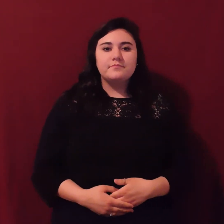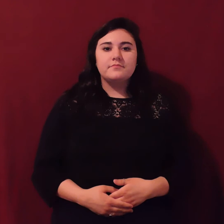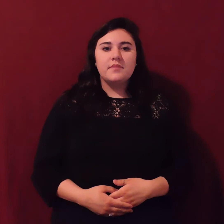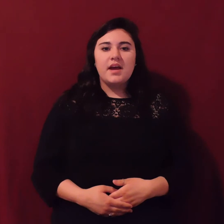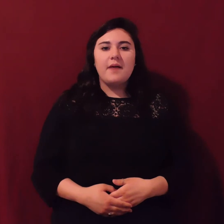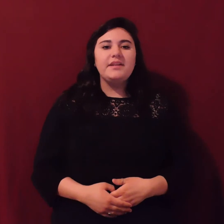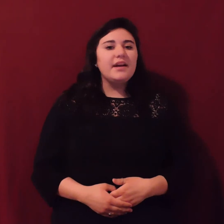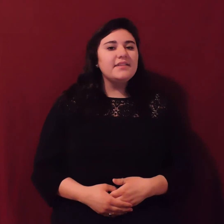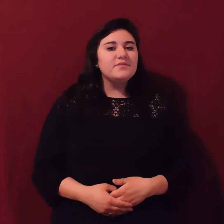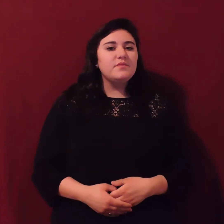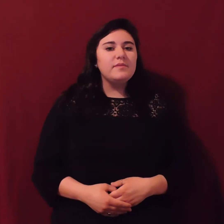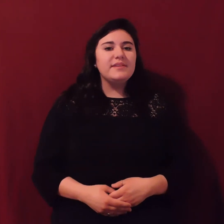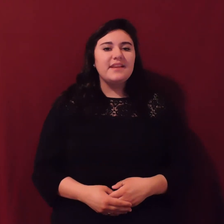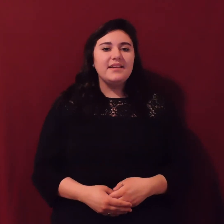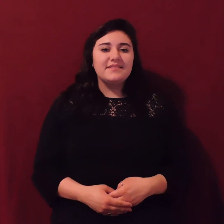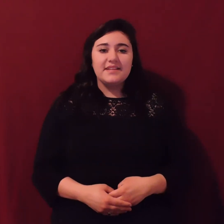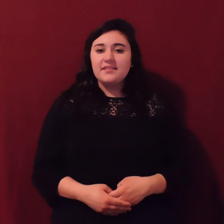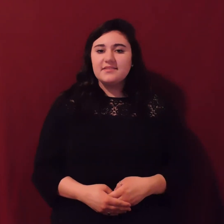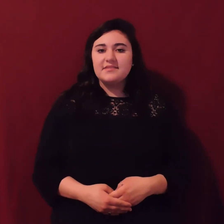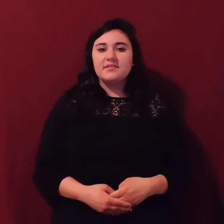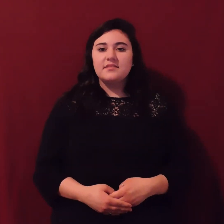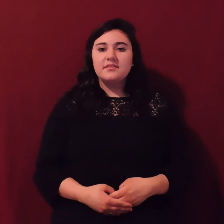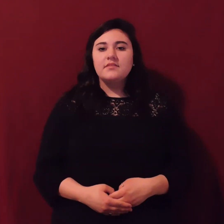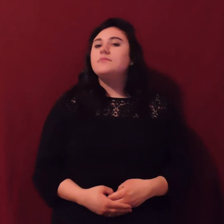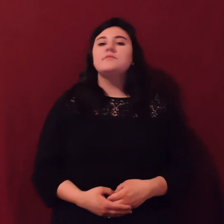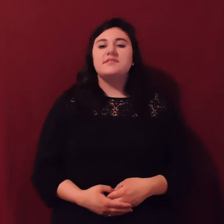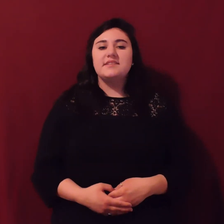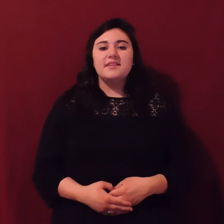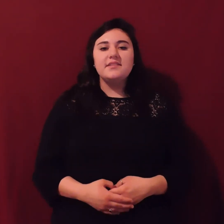How many nights would we be saying? Six? Six nights?